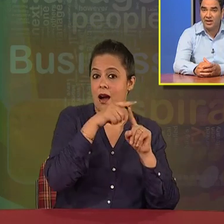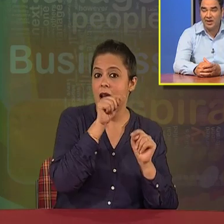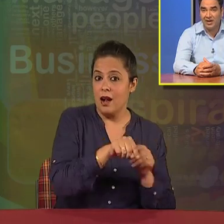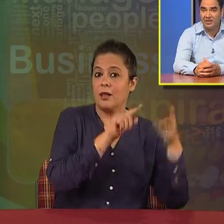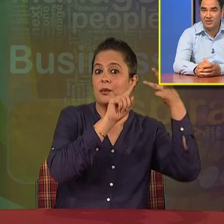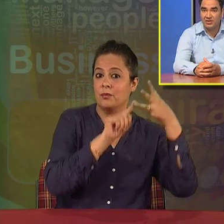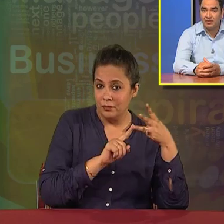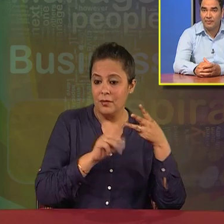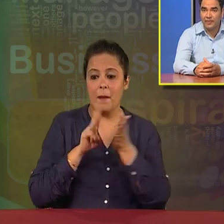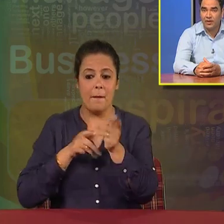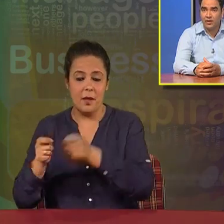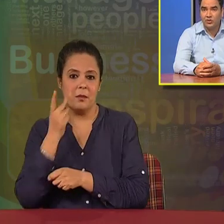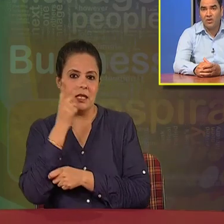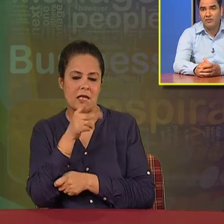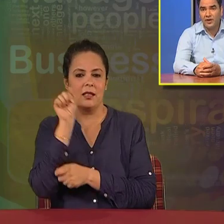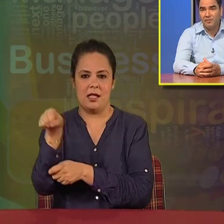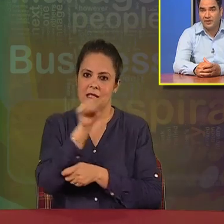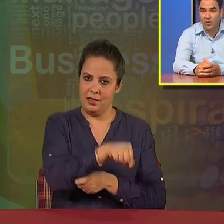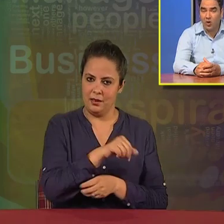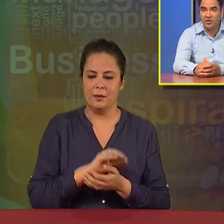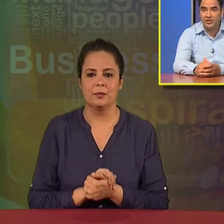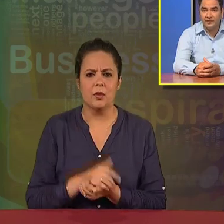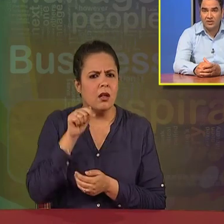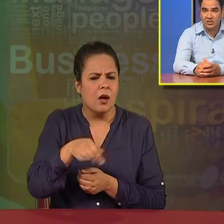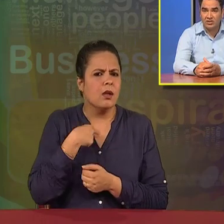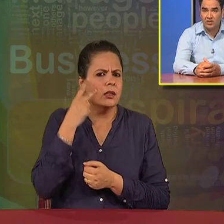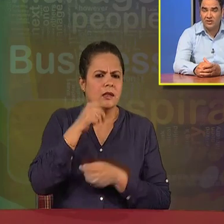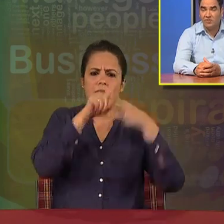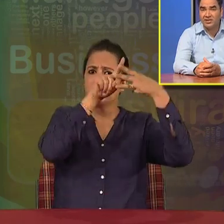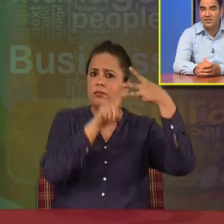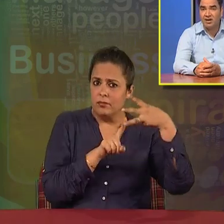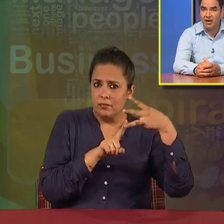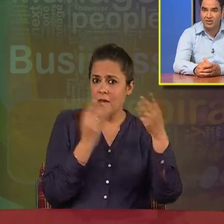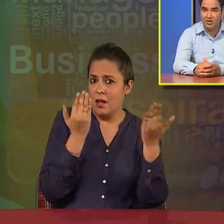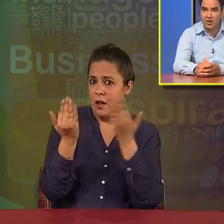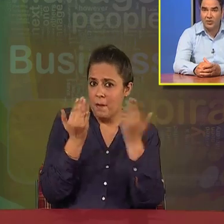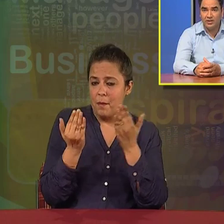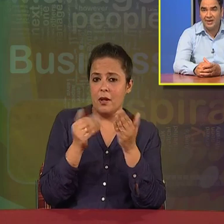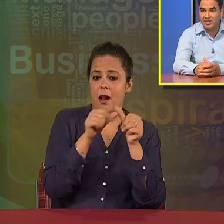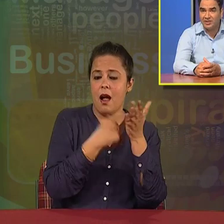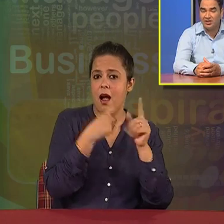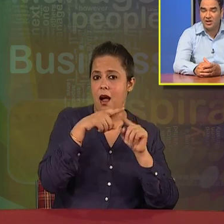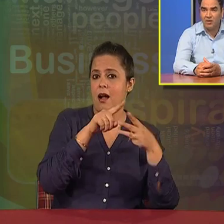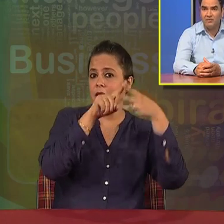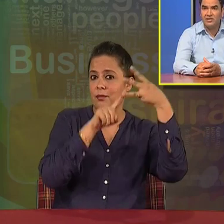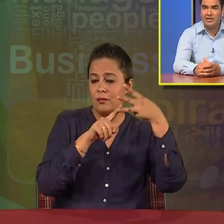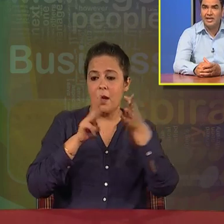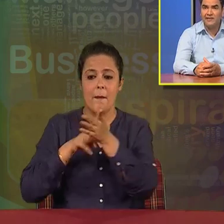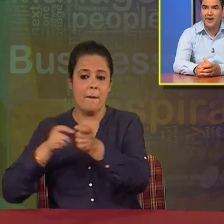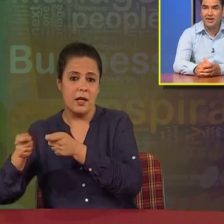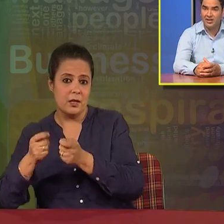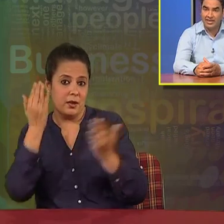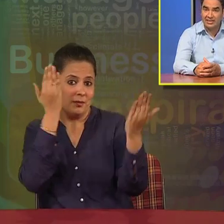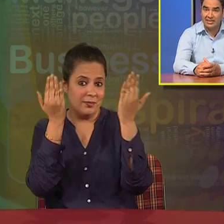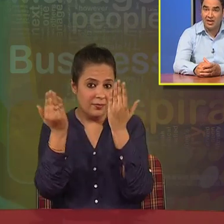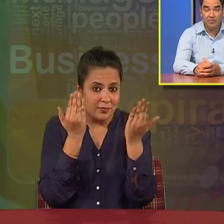in management. So, now if we compare all the three features which are present in art with our management, we will certainly